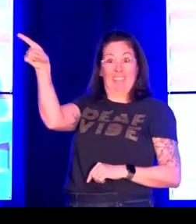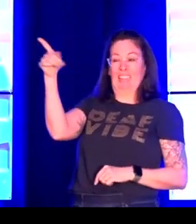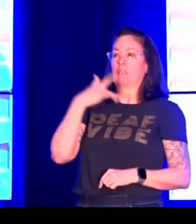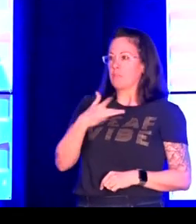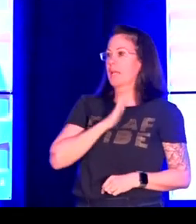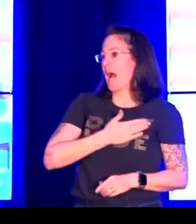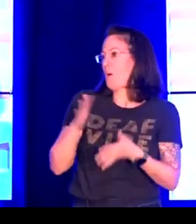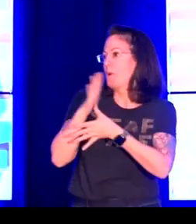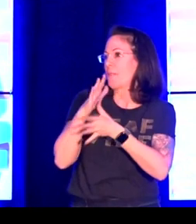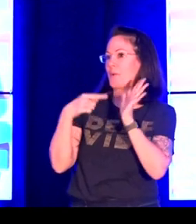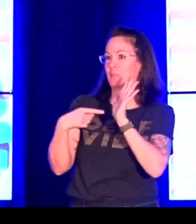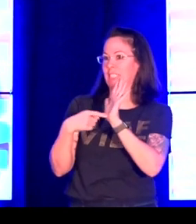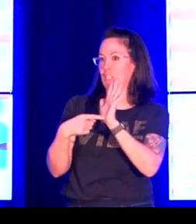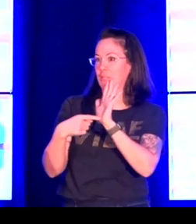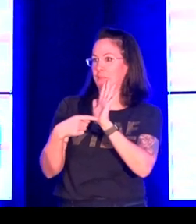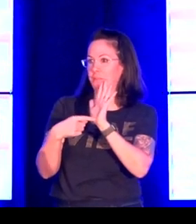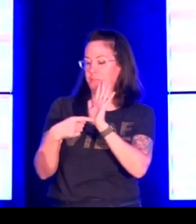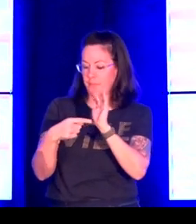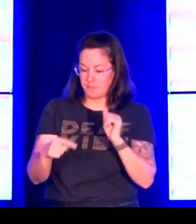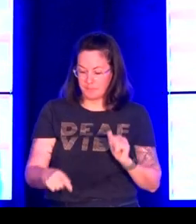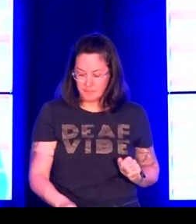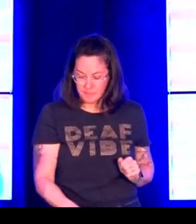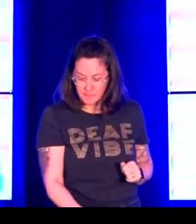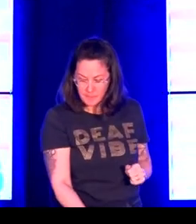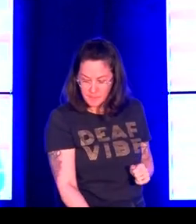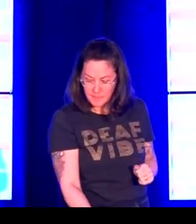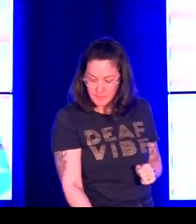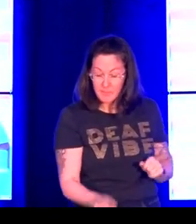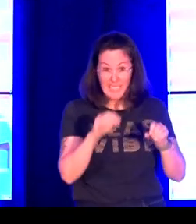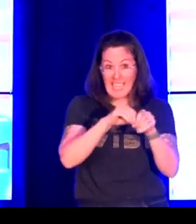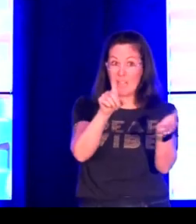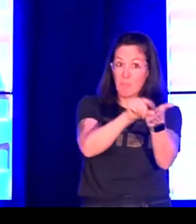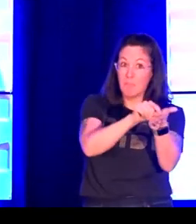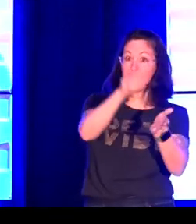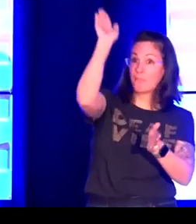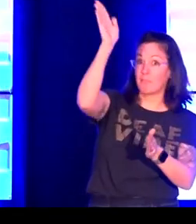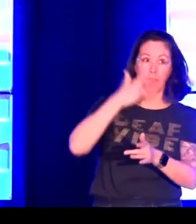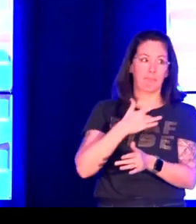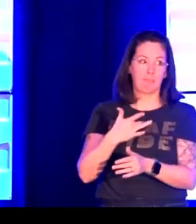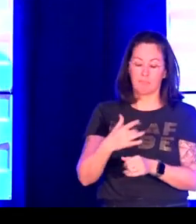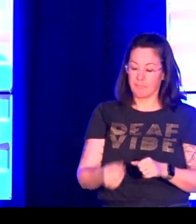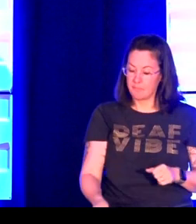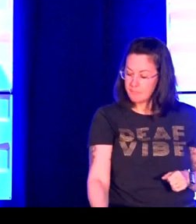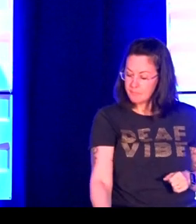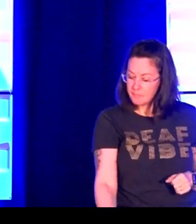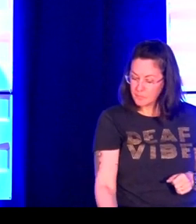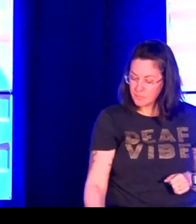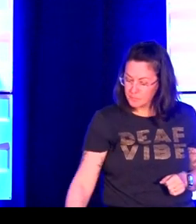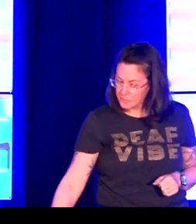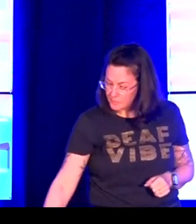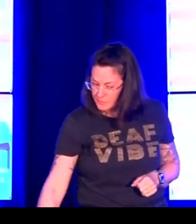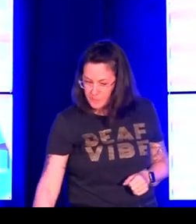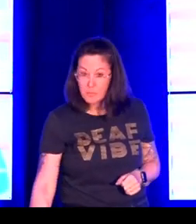speed also unknown yet this is our primary representation in publications